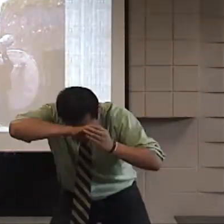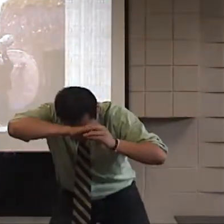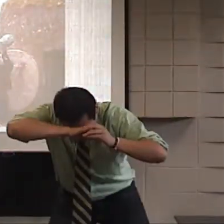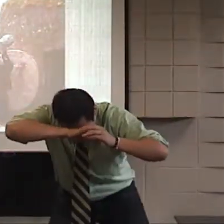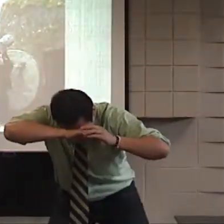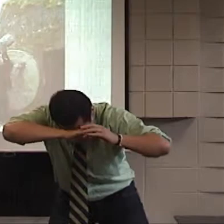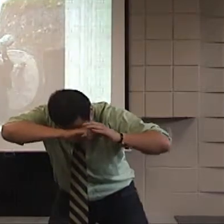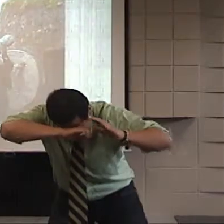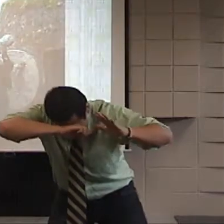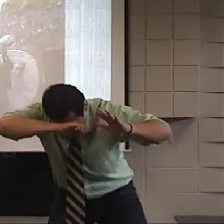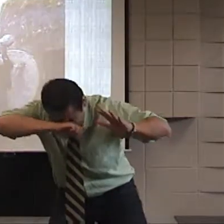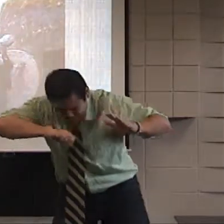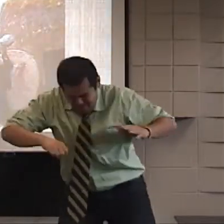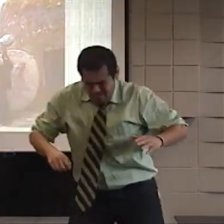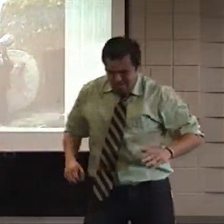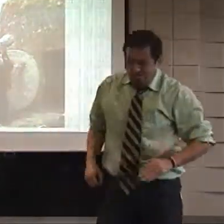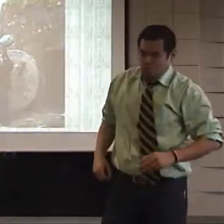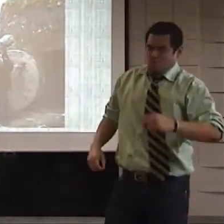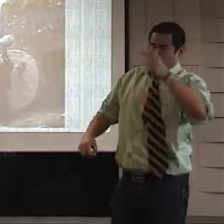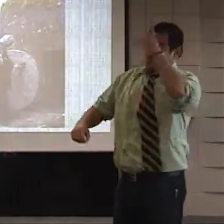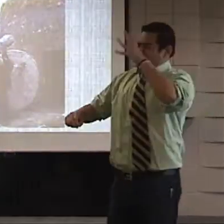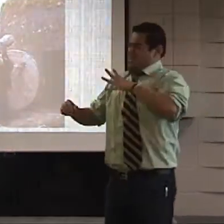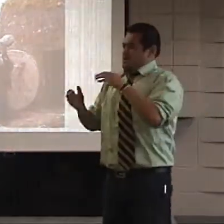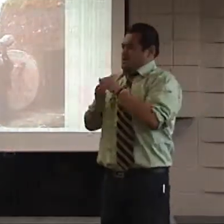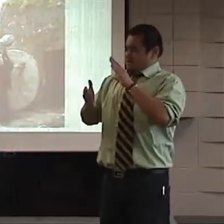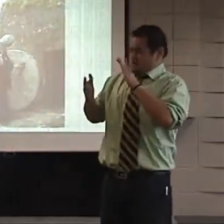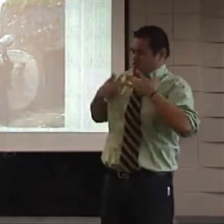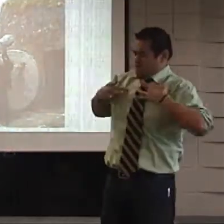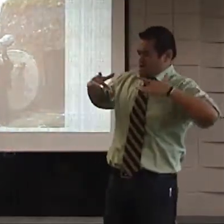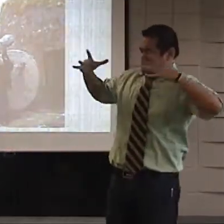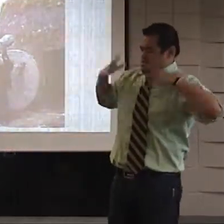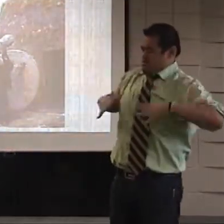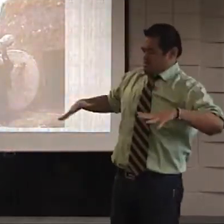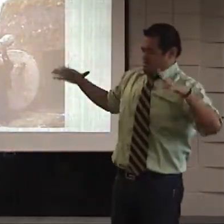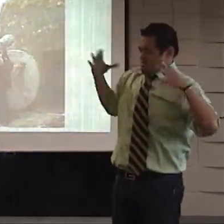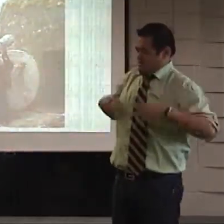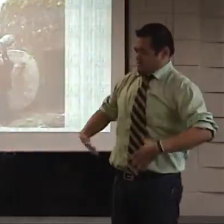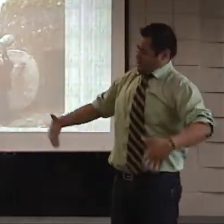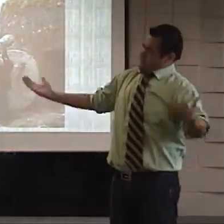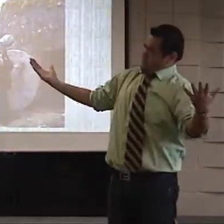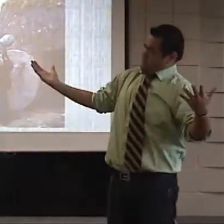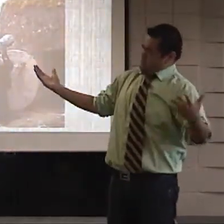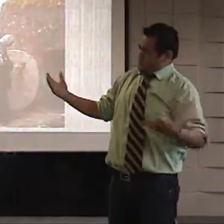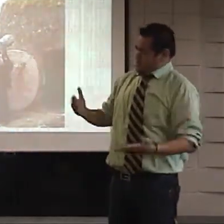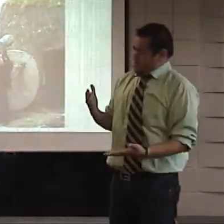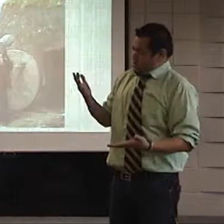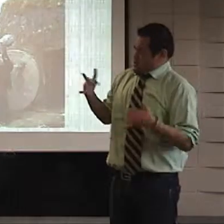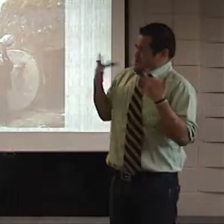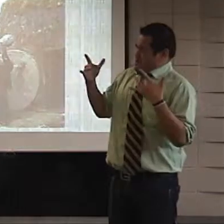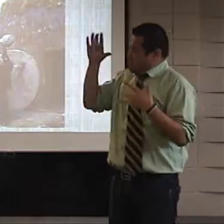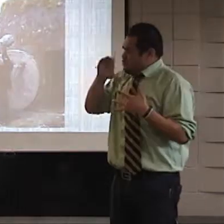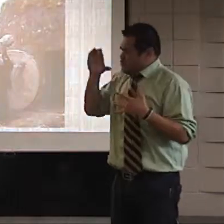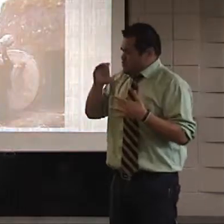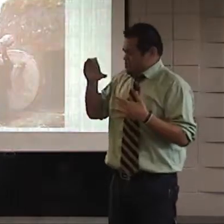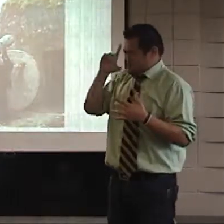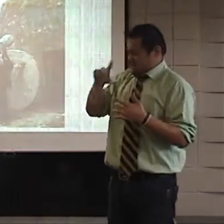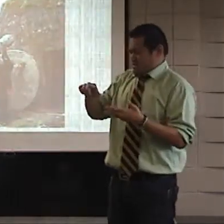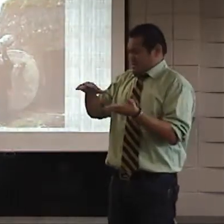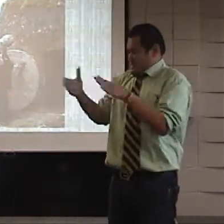A bright light shone on them, and they fell to the ground. And two men, in shining clothes, asked them, Why are you